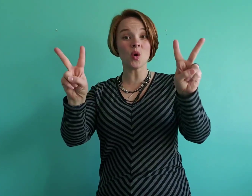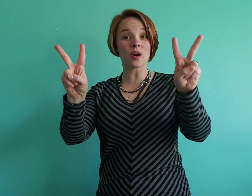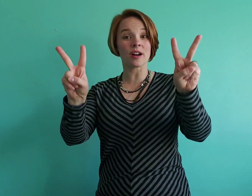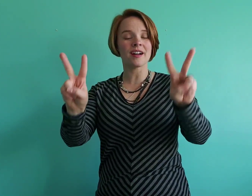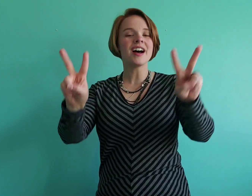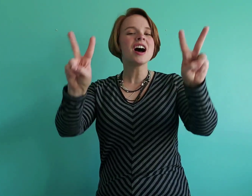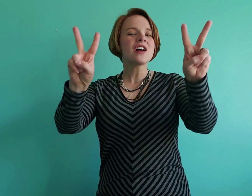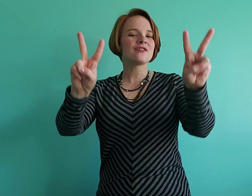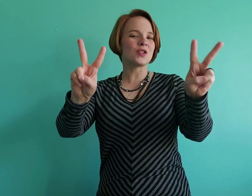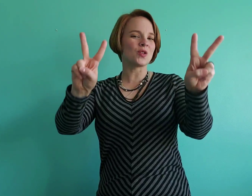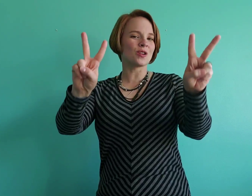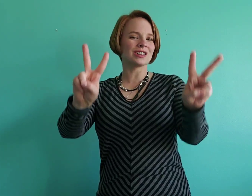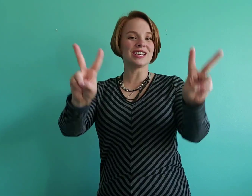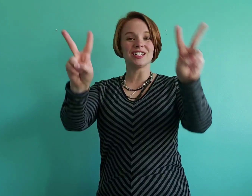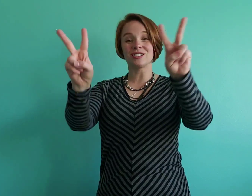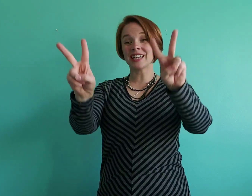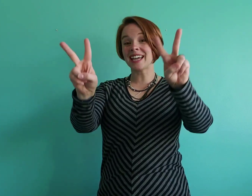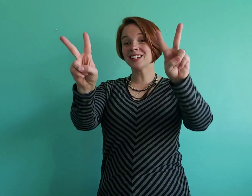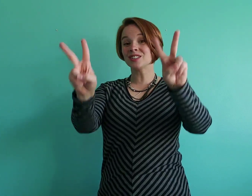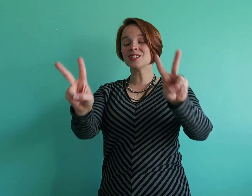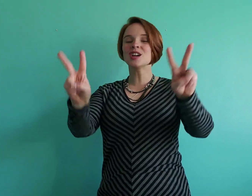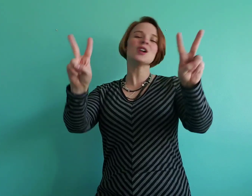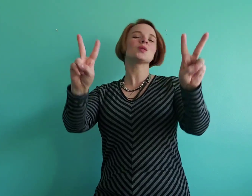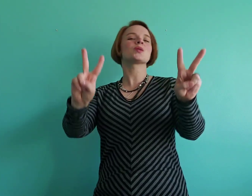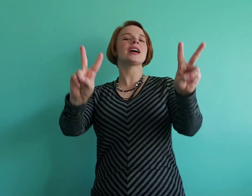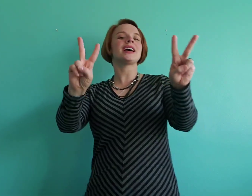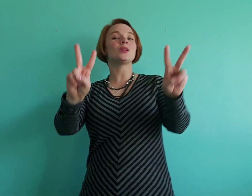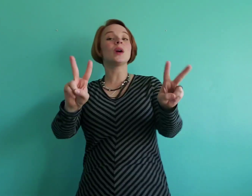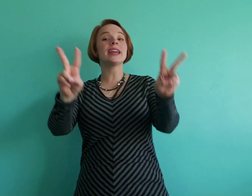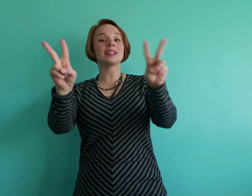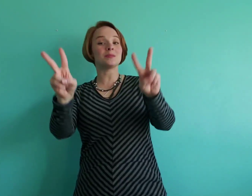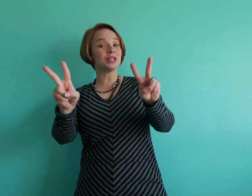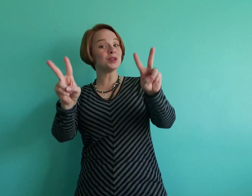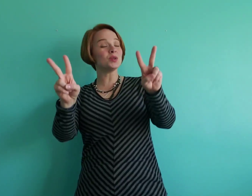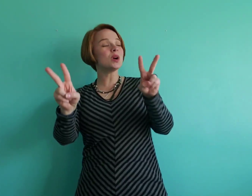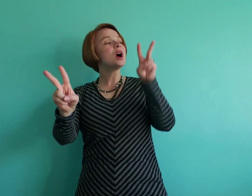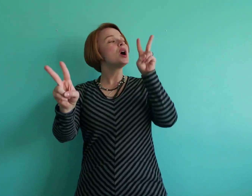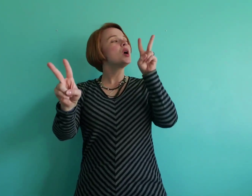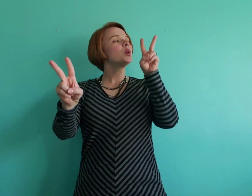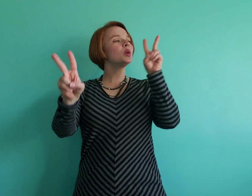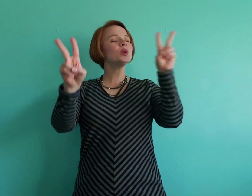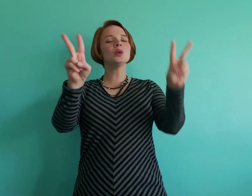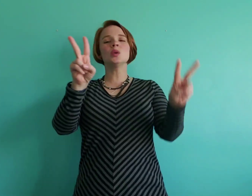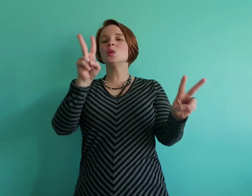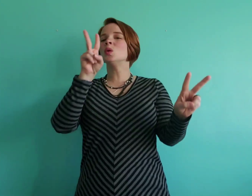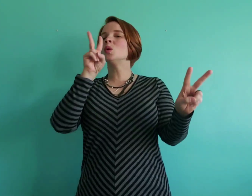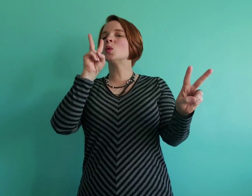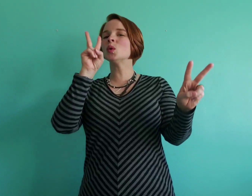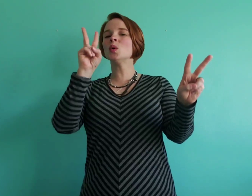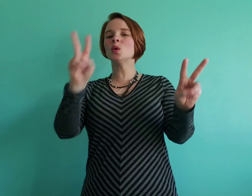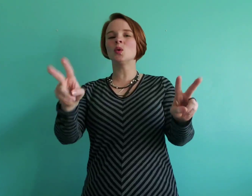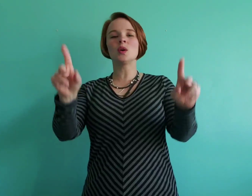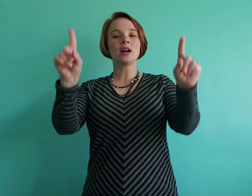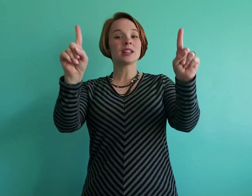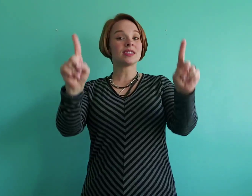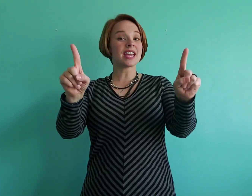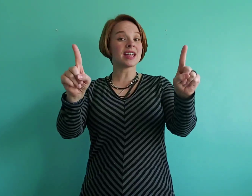four. Four little candles, red, white, and blue. Whoo! Whoo! Then